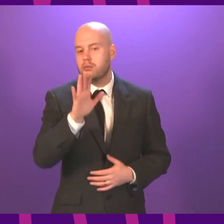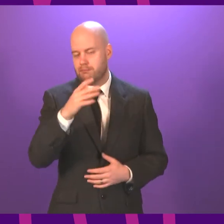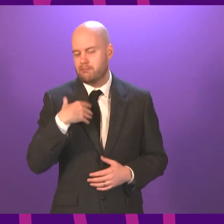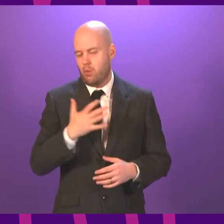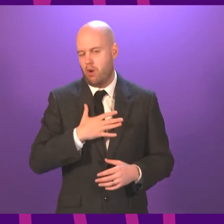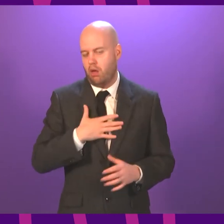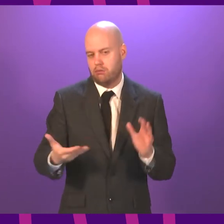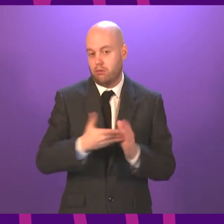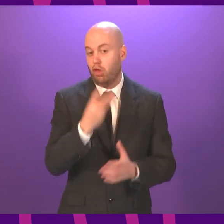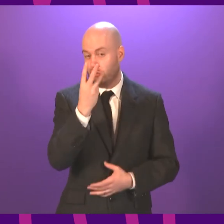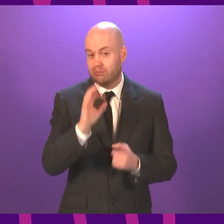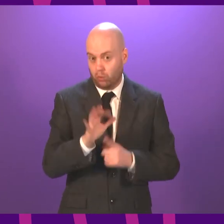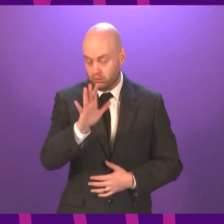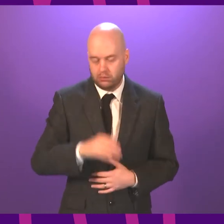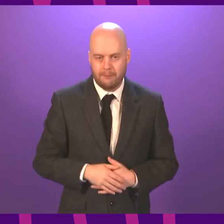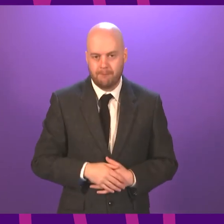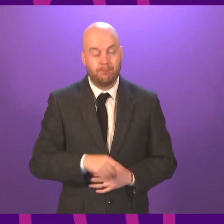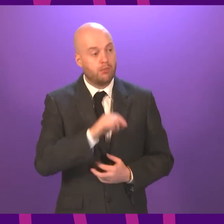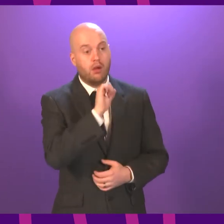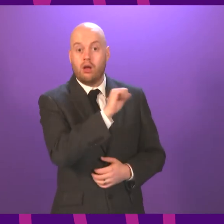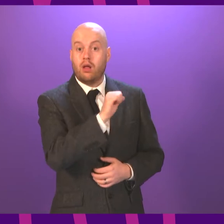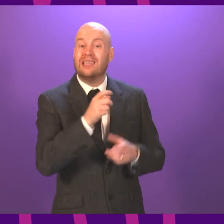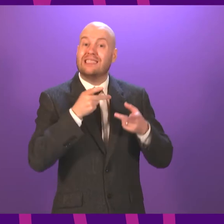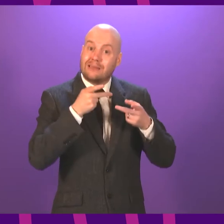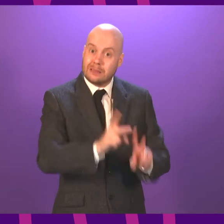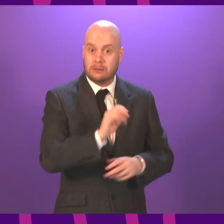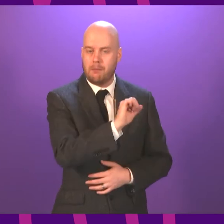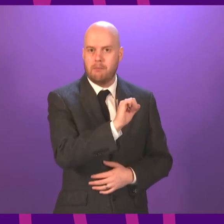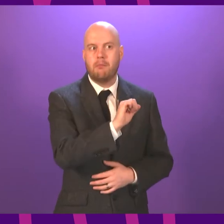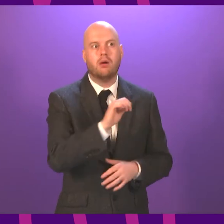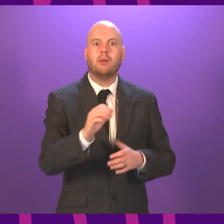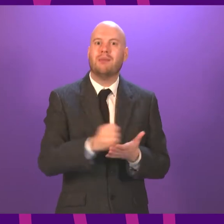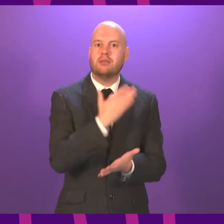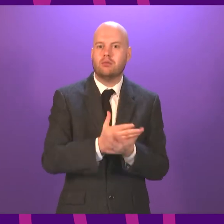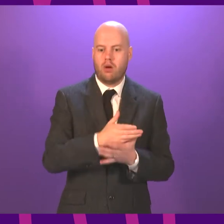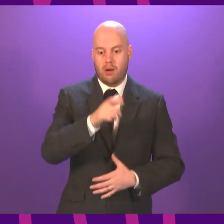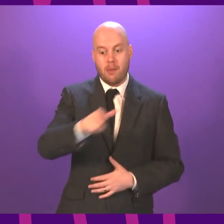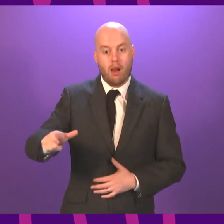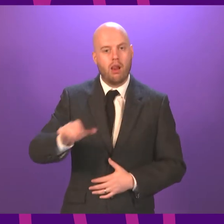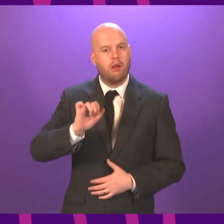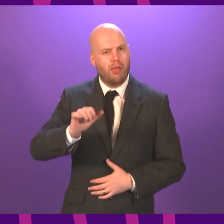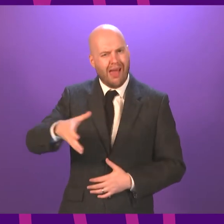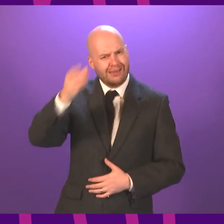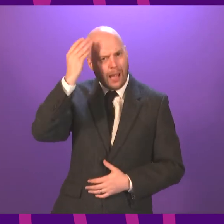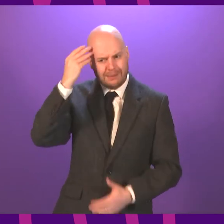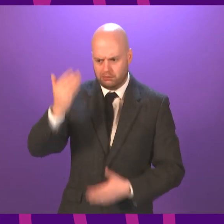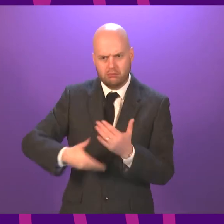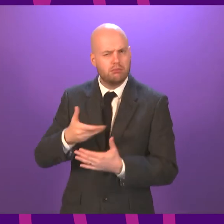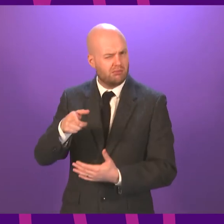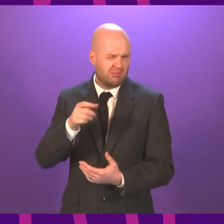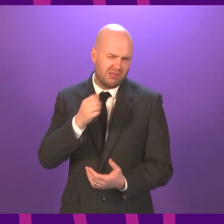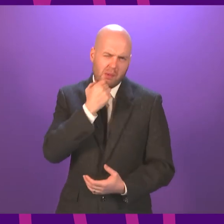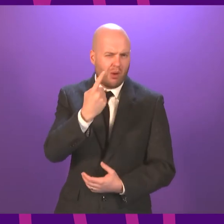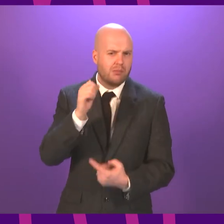that. Firstly, the symmetrical system is one that ensures that the attainment of pupils is central to this process. That is the